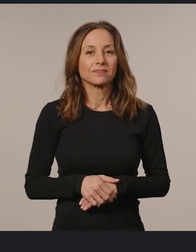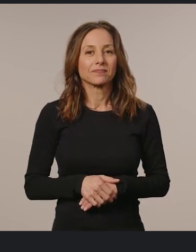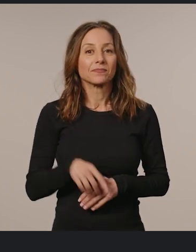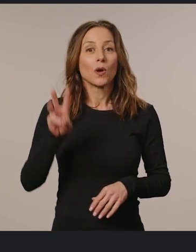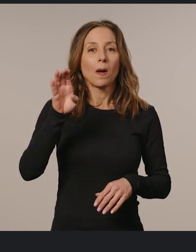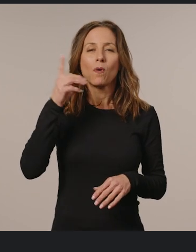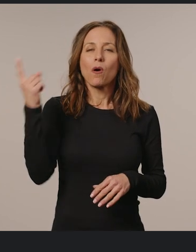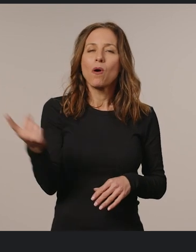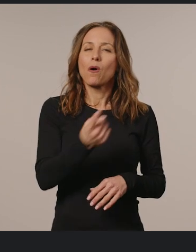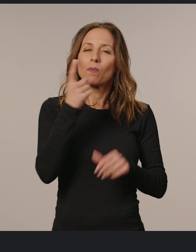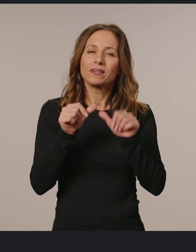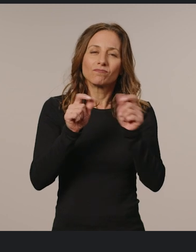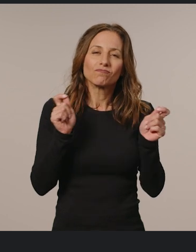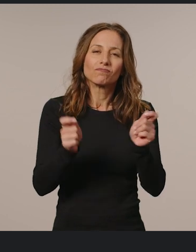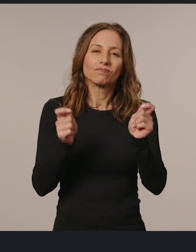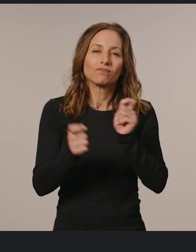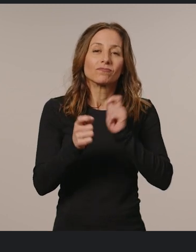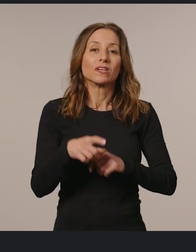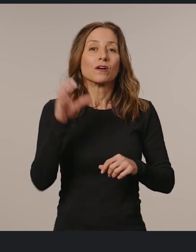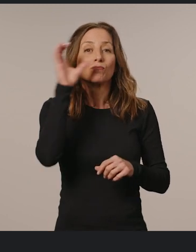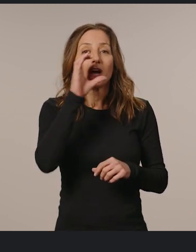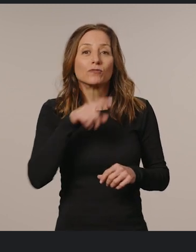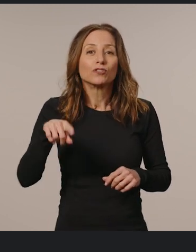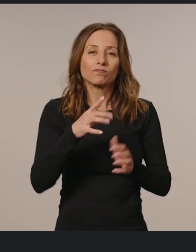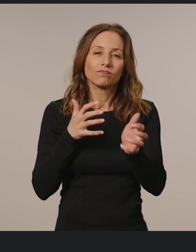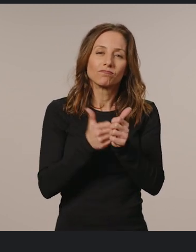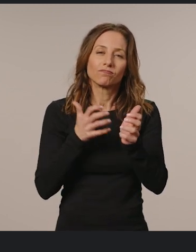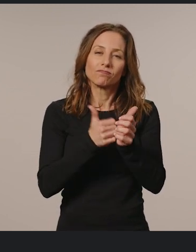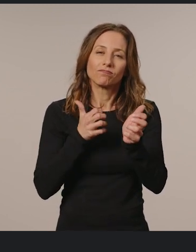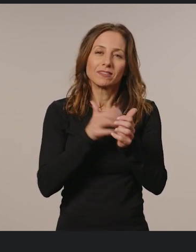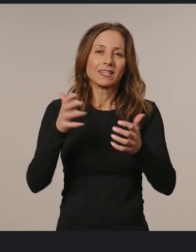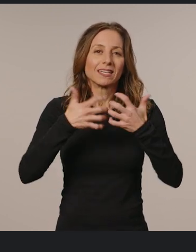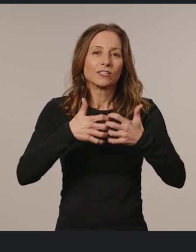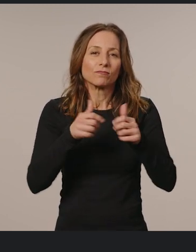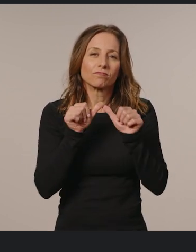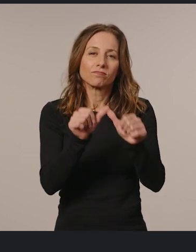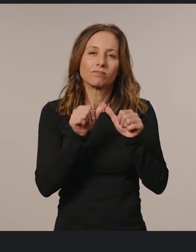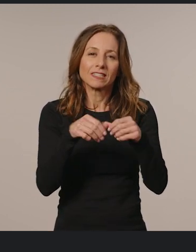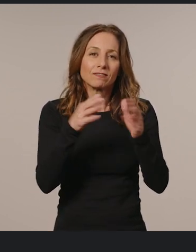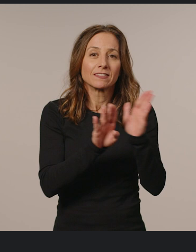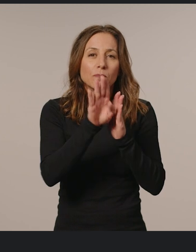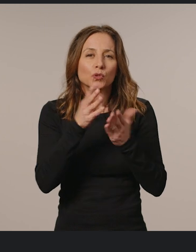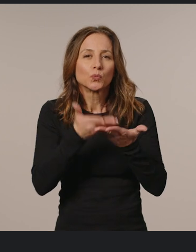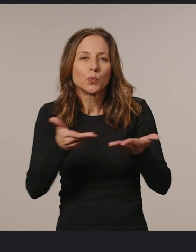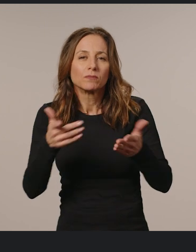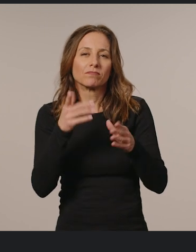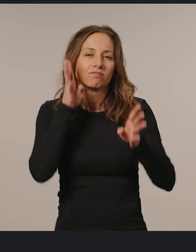The web is always evolving, and browsers are updating their engines constantly to give developers tools to innovate on the